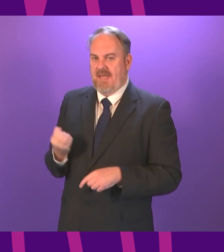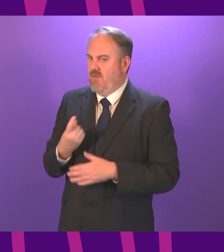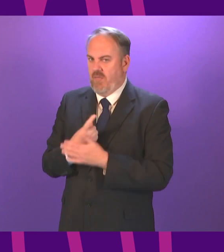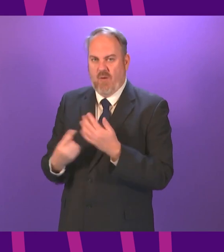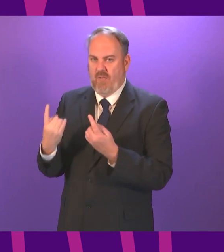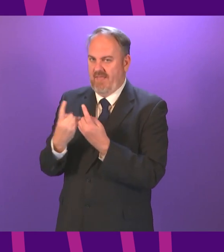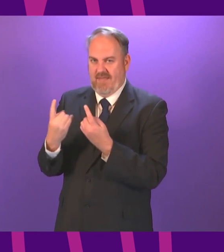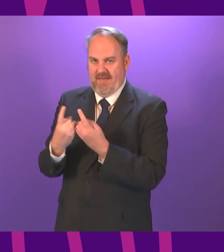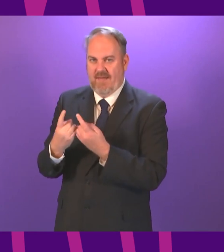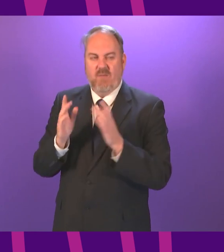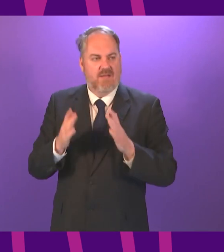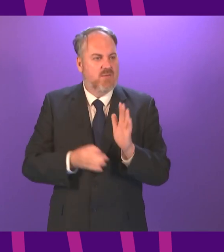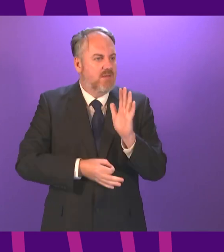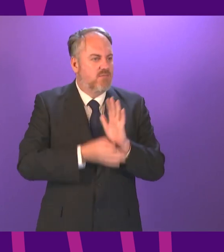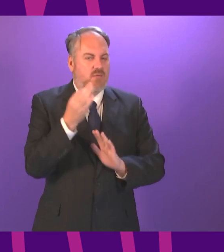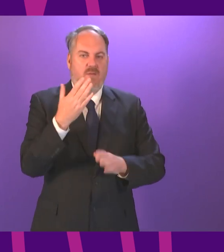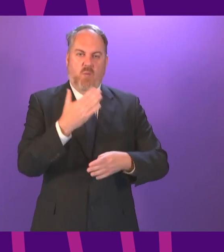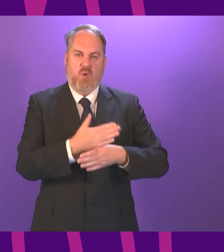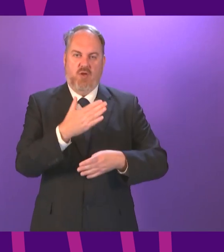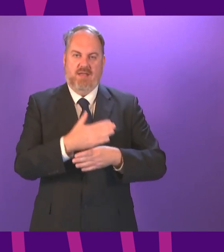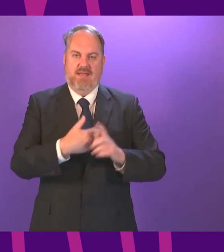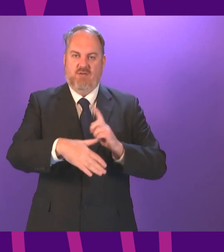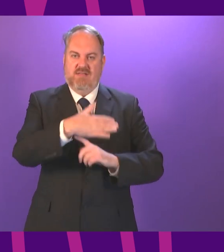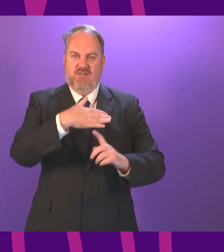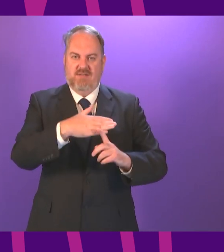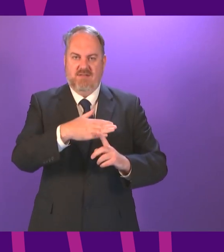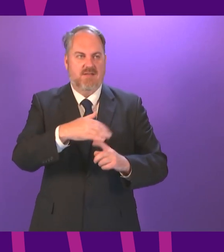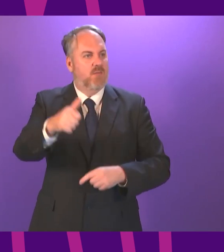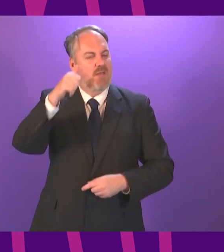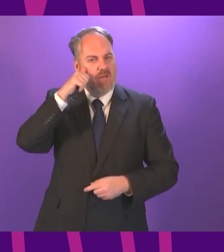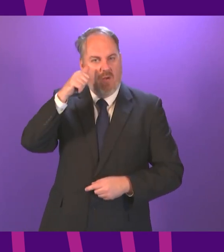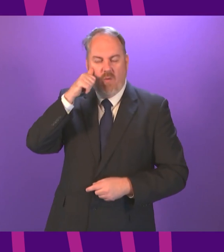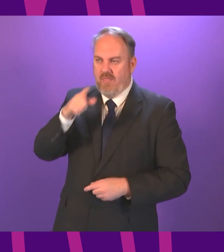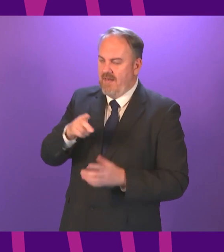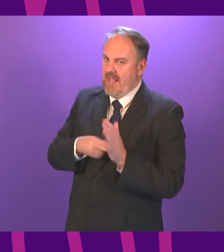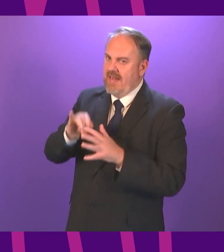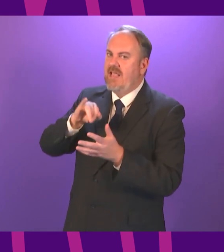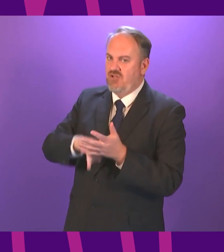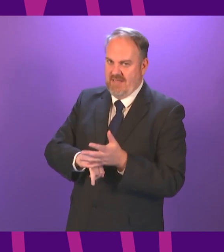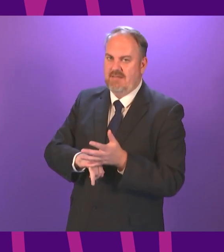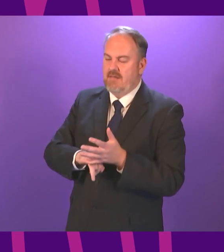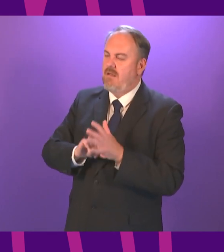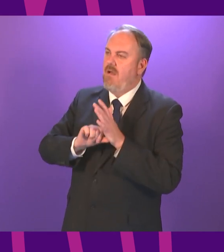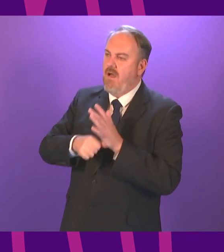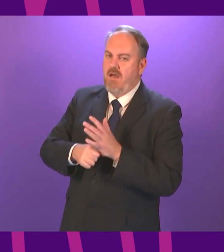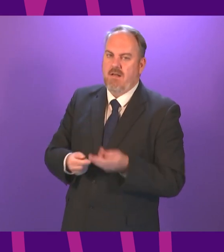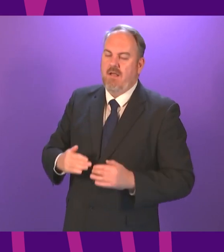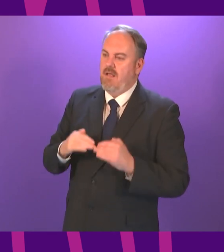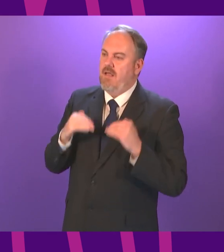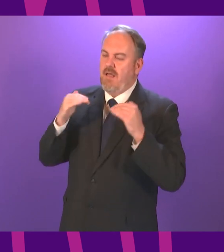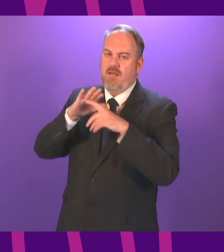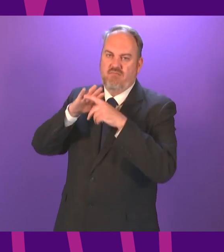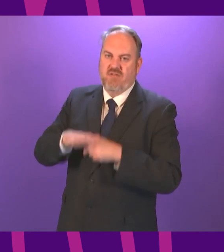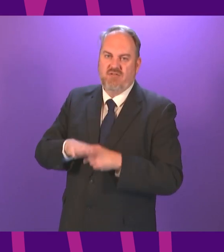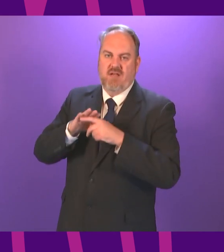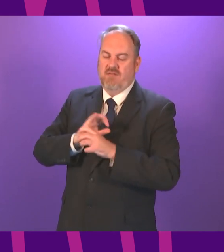radically improve working conditions. We've all heard of the toll that working in our NHS takes on staff, and we need to change this culture